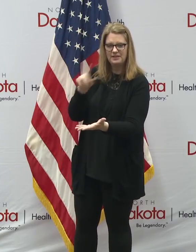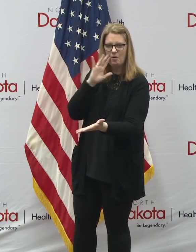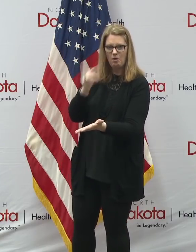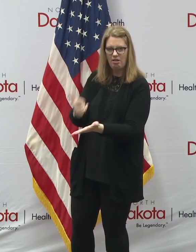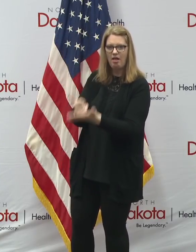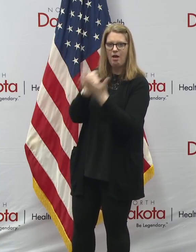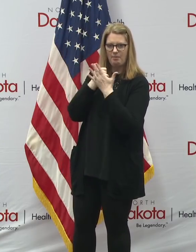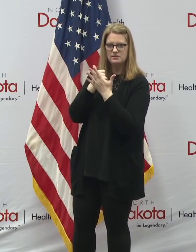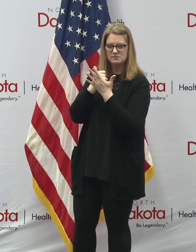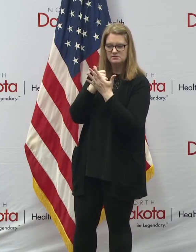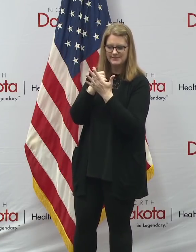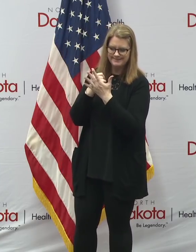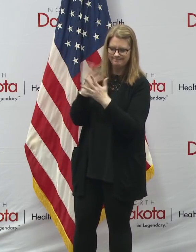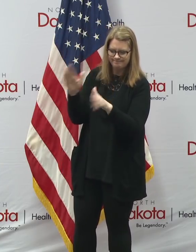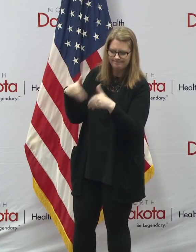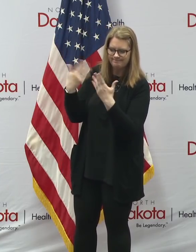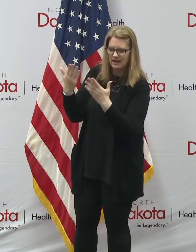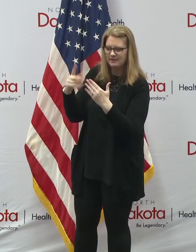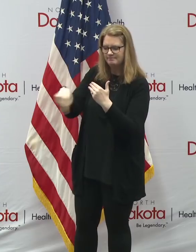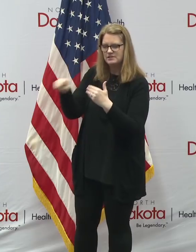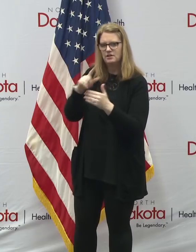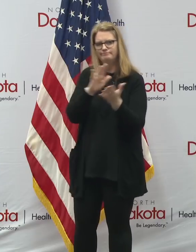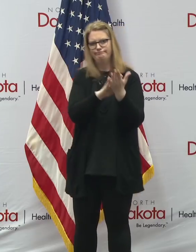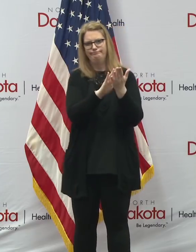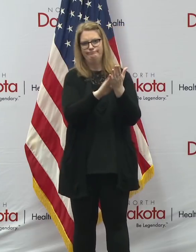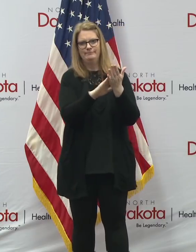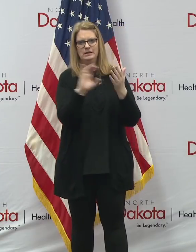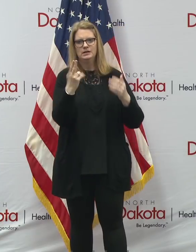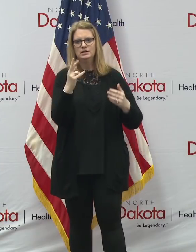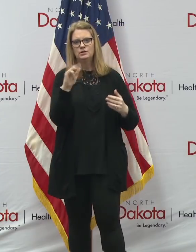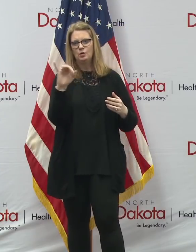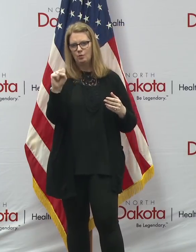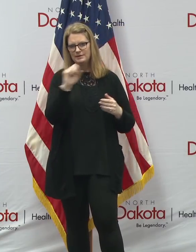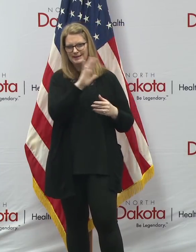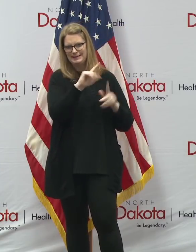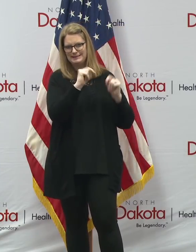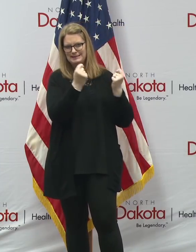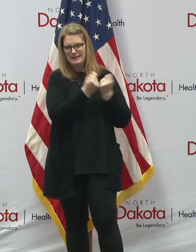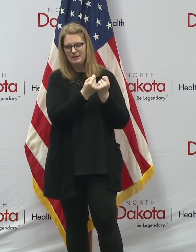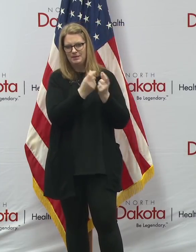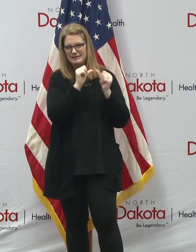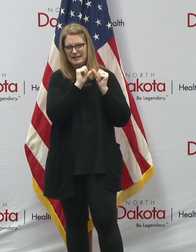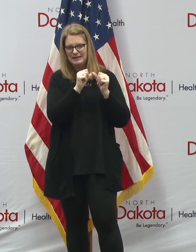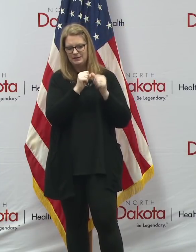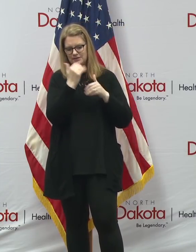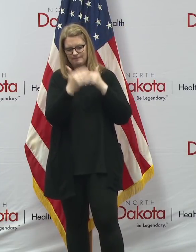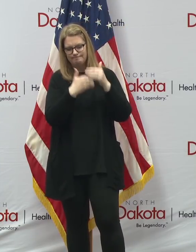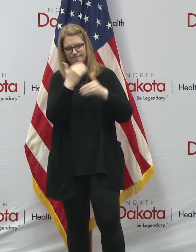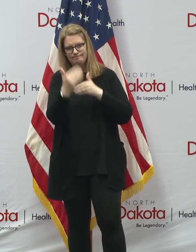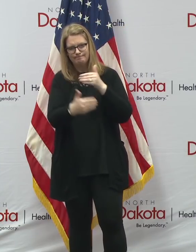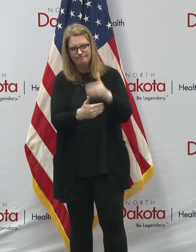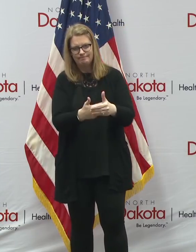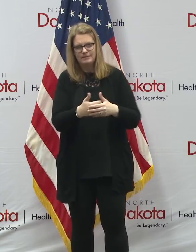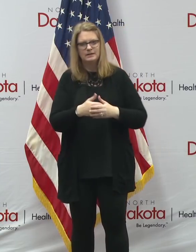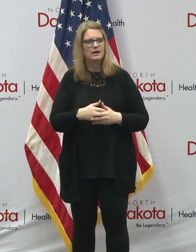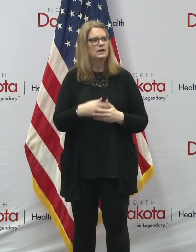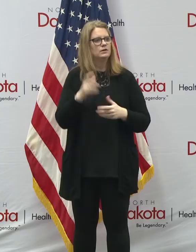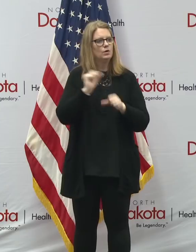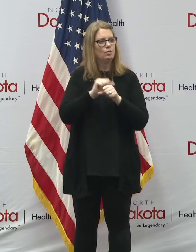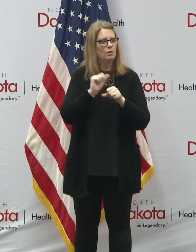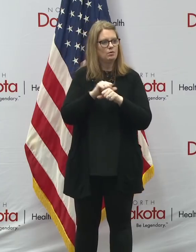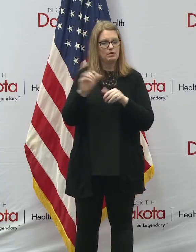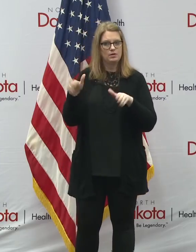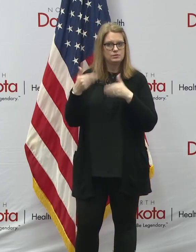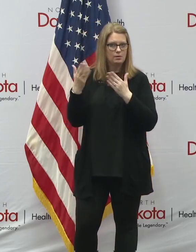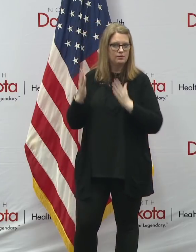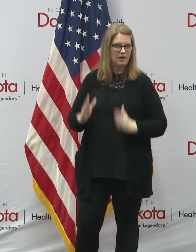again, great job to Chris and team. And we'll look forward as that continues to roll out in the weeks ahead and as you work with those providers